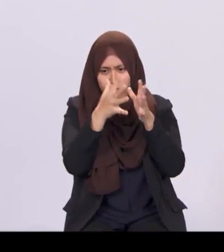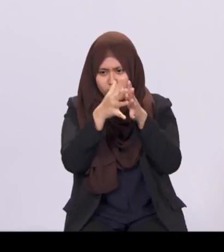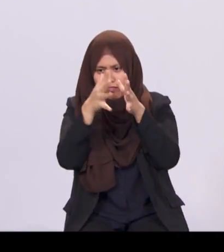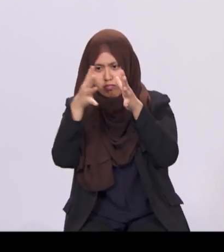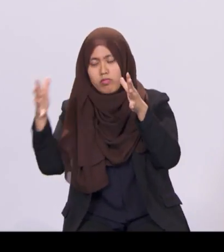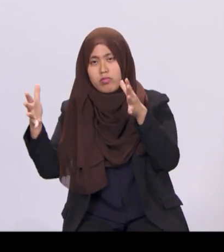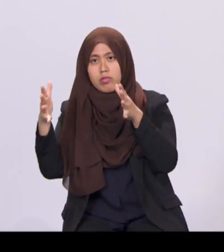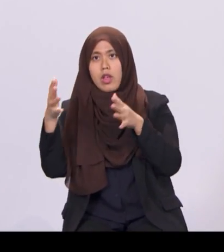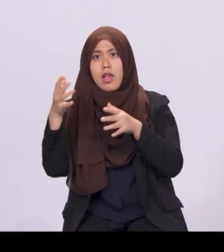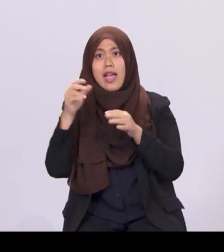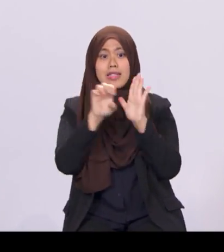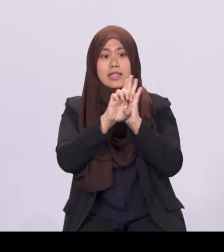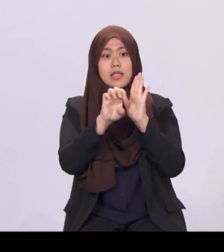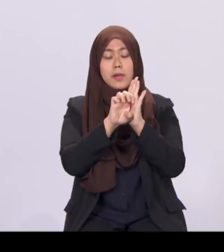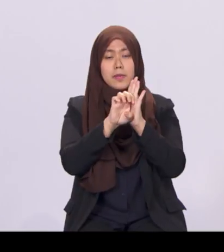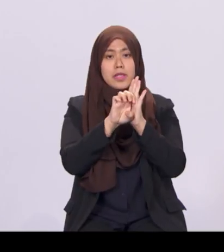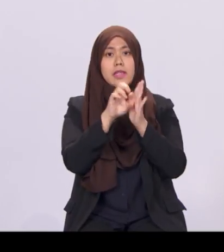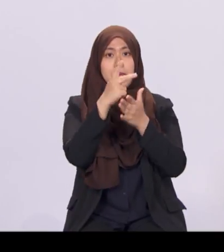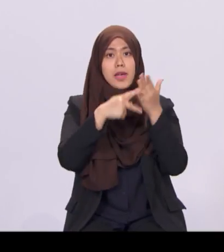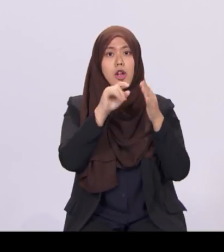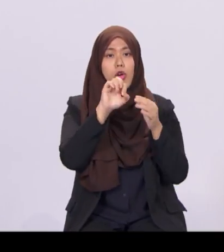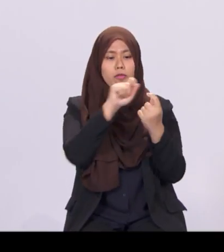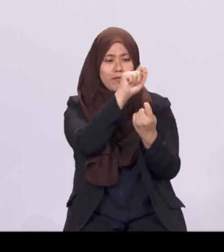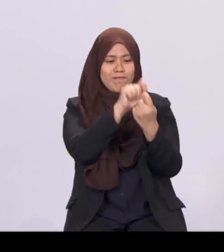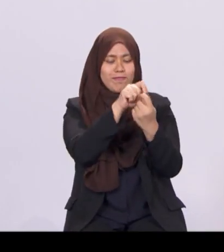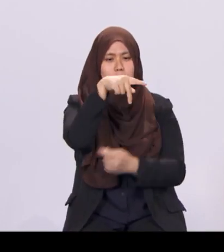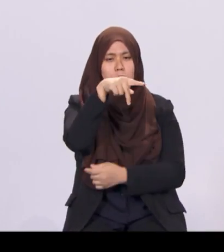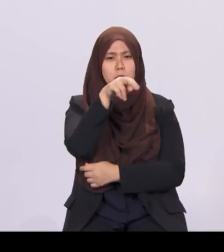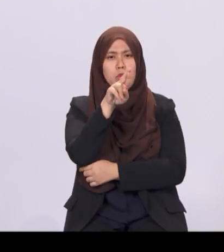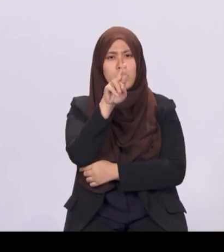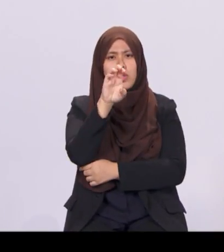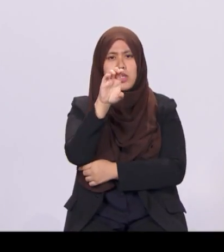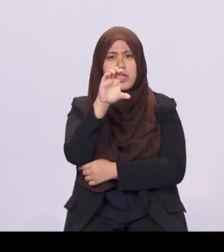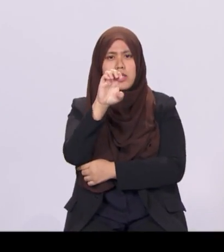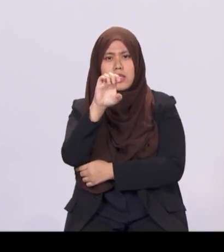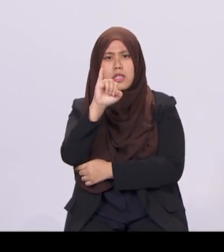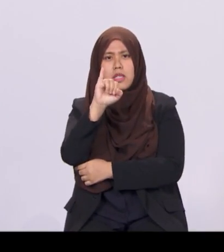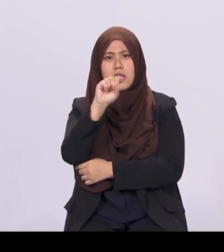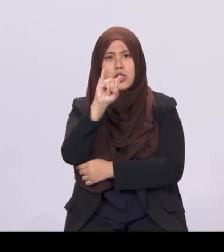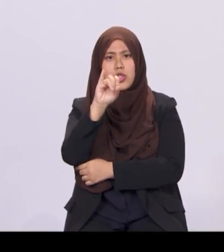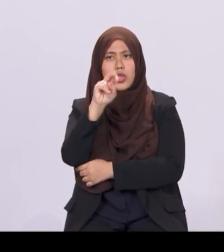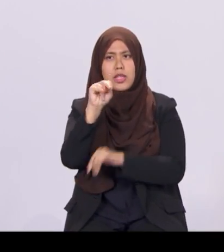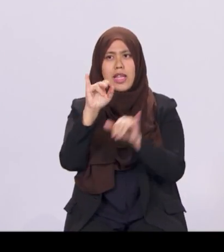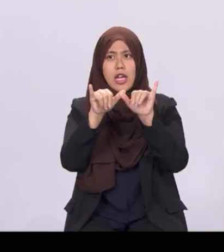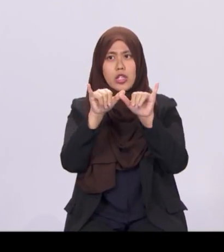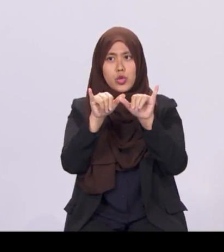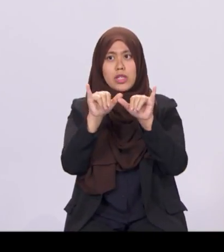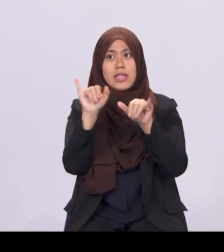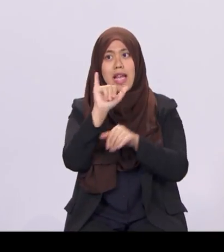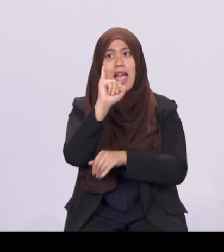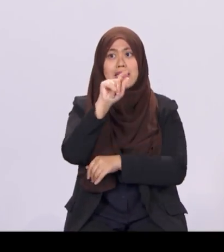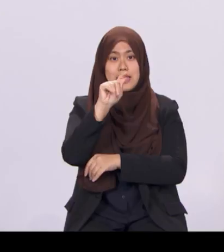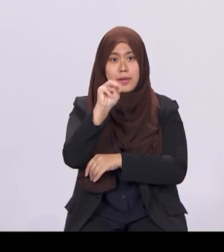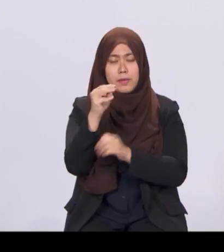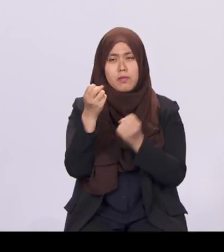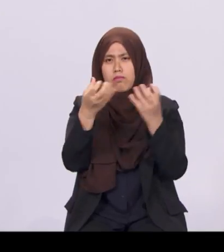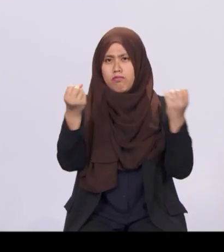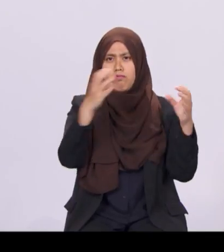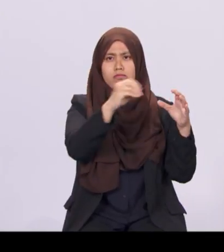as part of the Precision Engineering ITM, several companies in the sector, like Univec Precision Engineering and